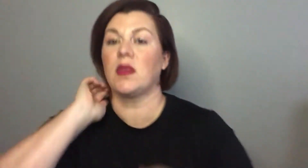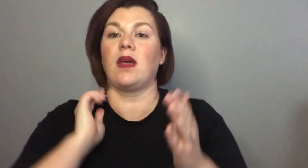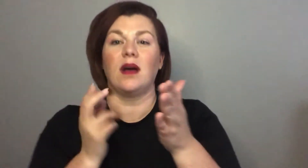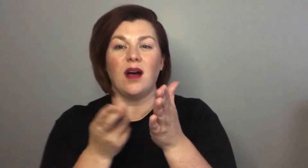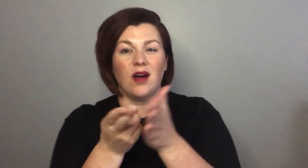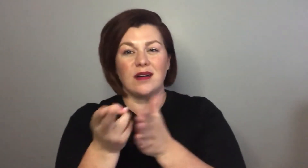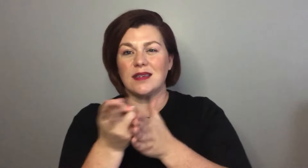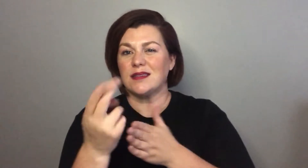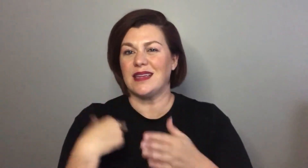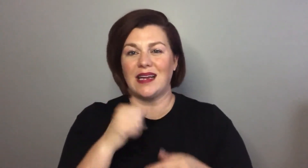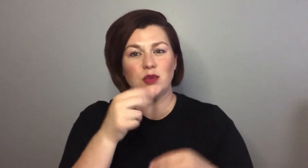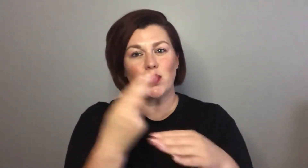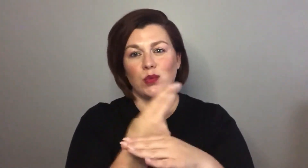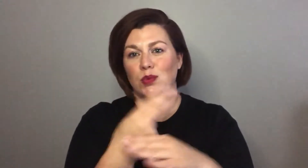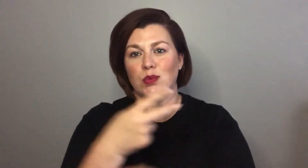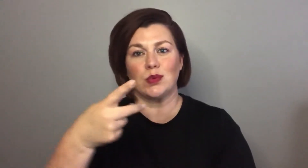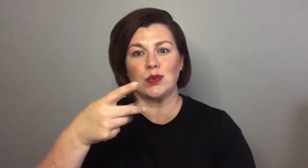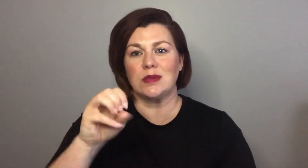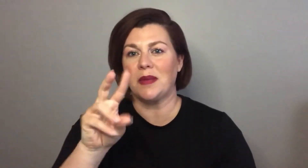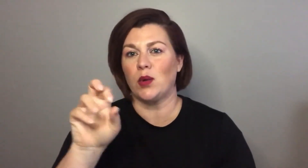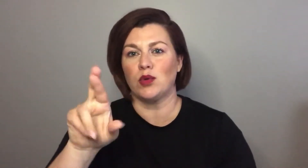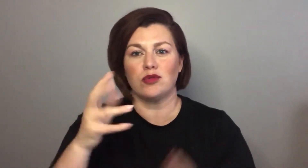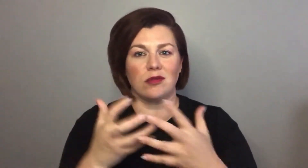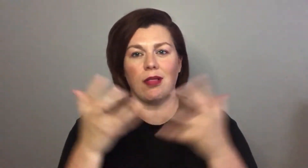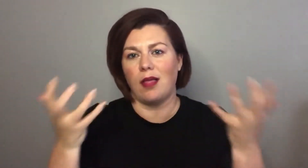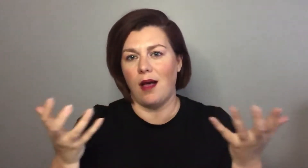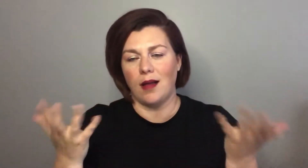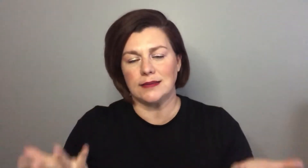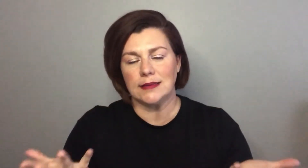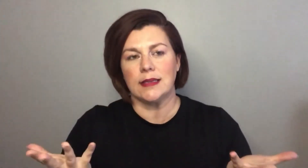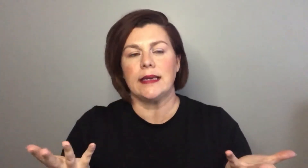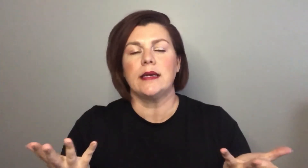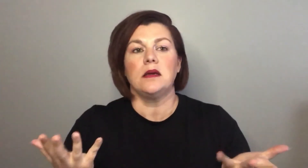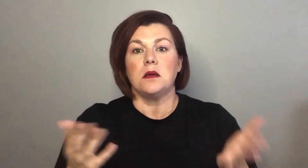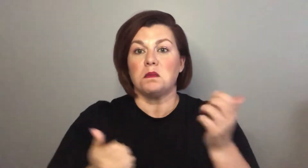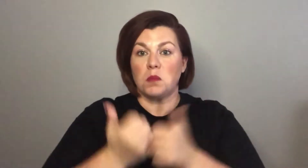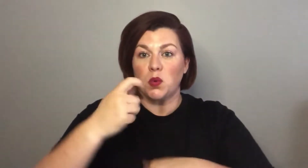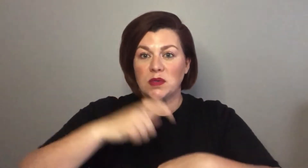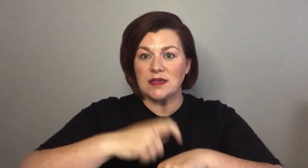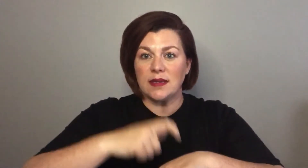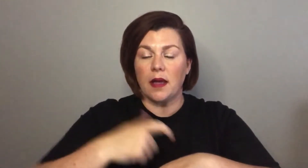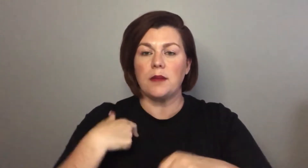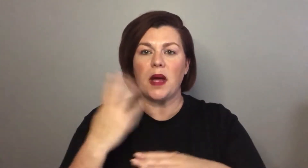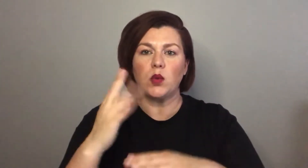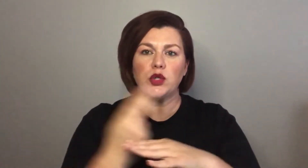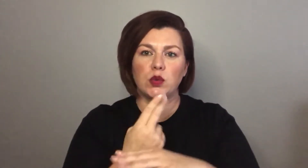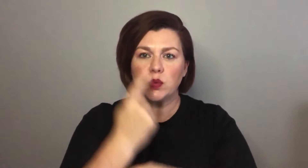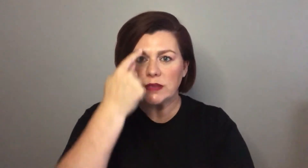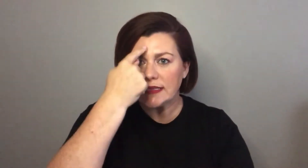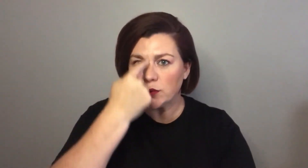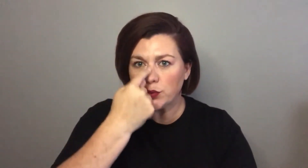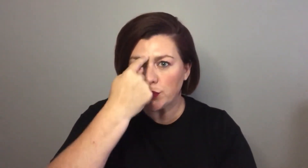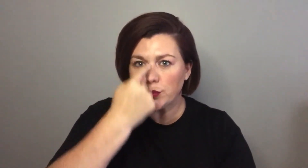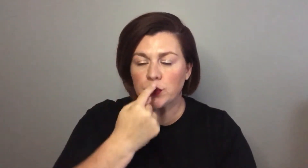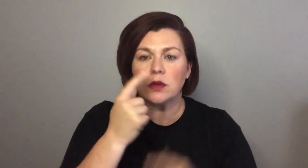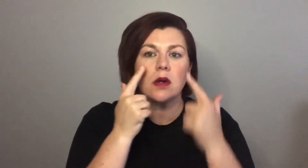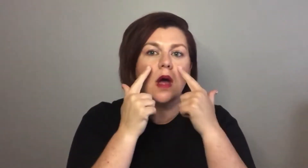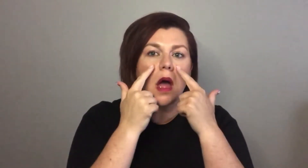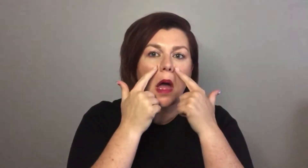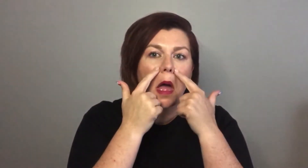now for powder honestly I don't use a lot of powder most of the time I'll use it just